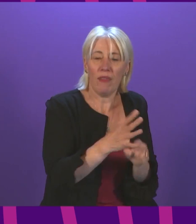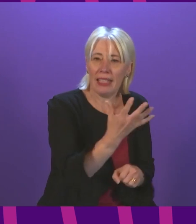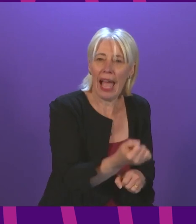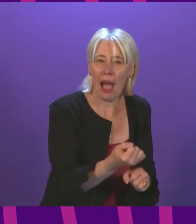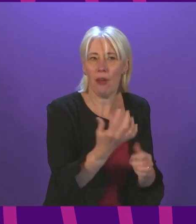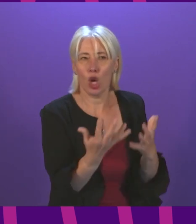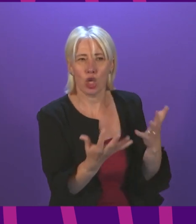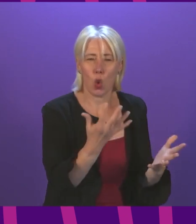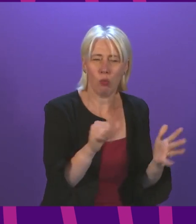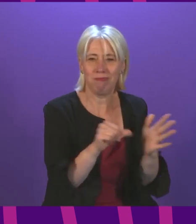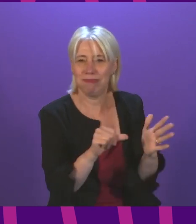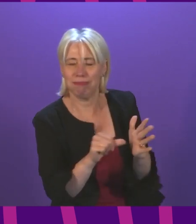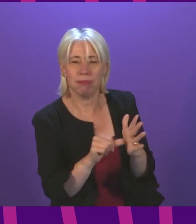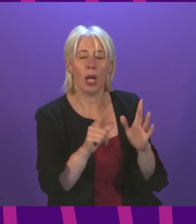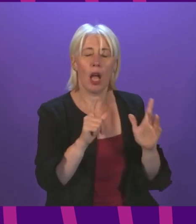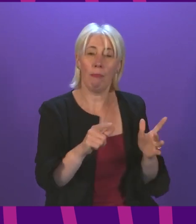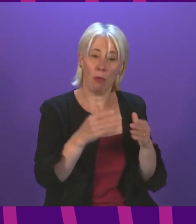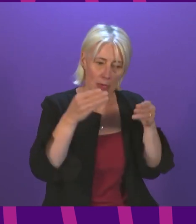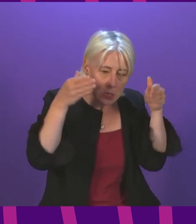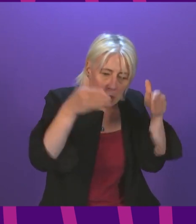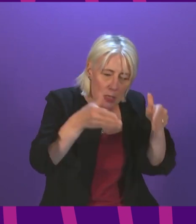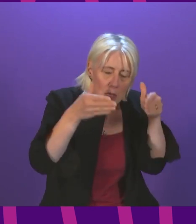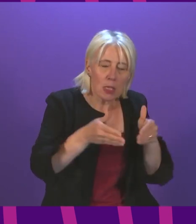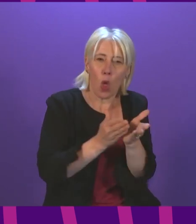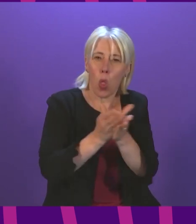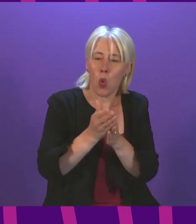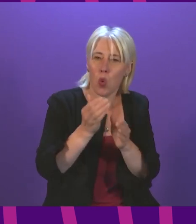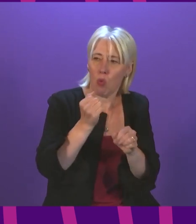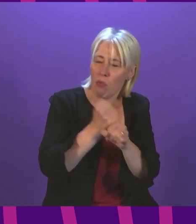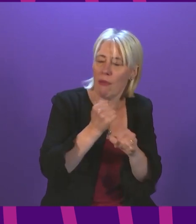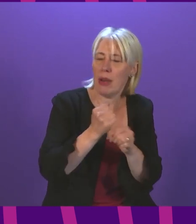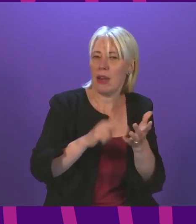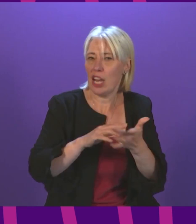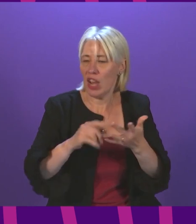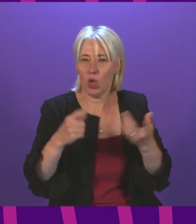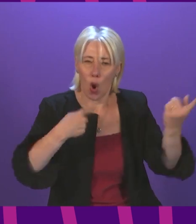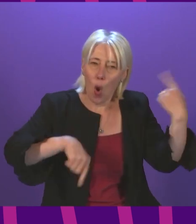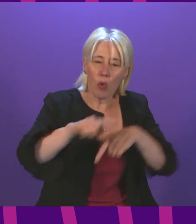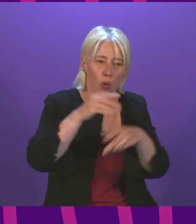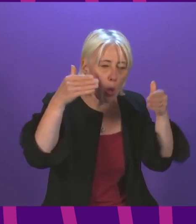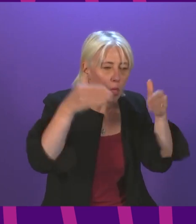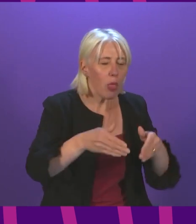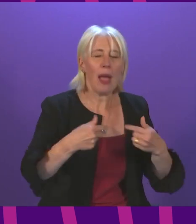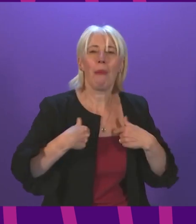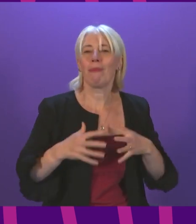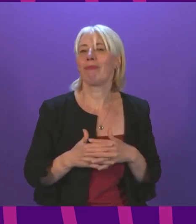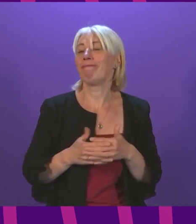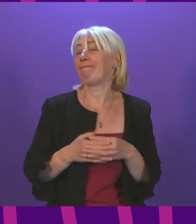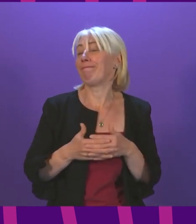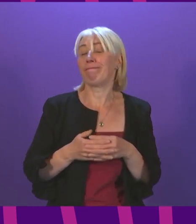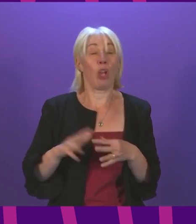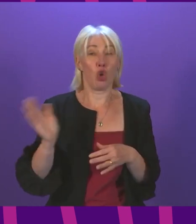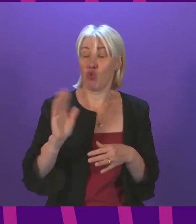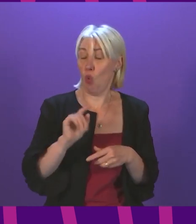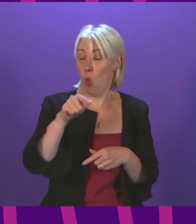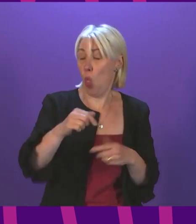that is underway intensely across the government and across the NHS and while I am not complacent because we have got a hard winter ahead of